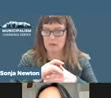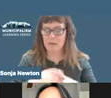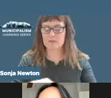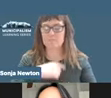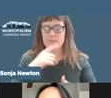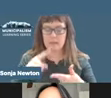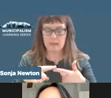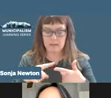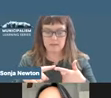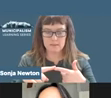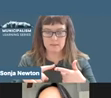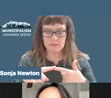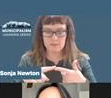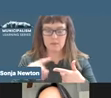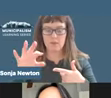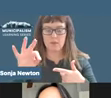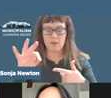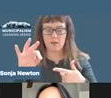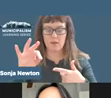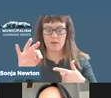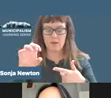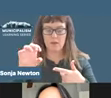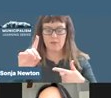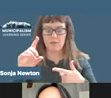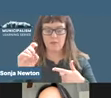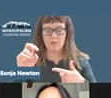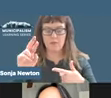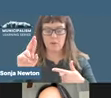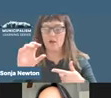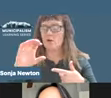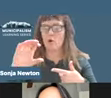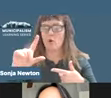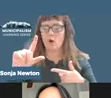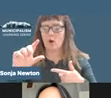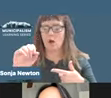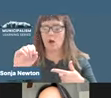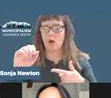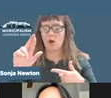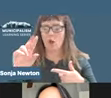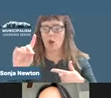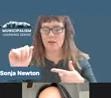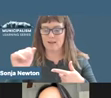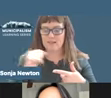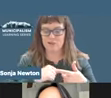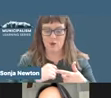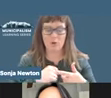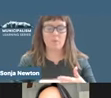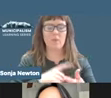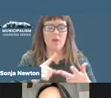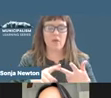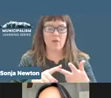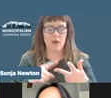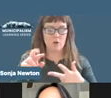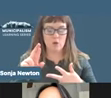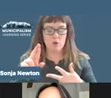Claudia Jimenez discussing new developments around municipalism in Richmond. Rand Wilson will